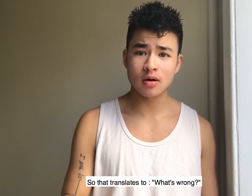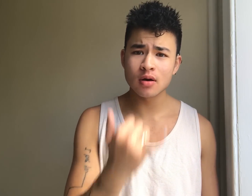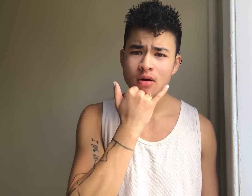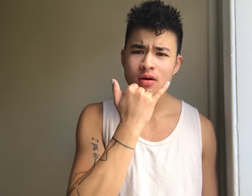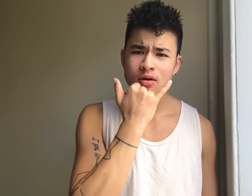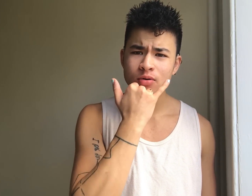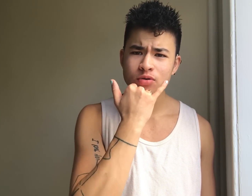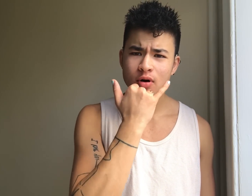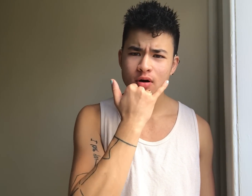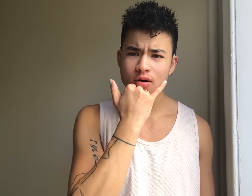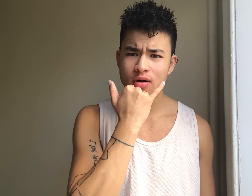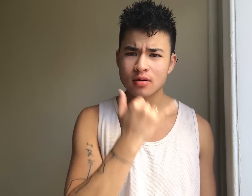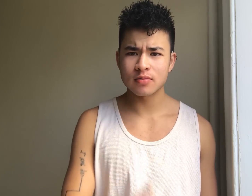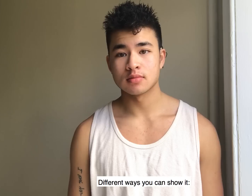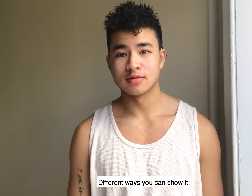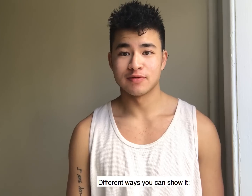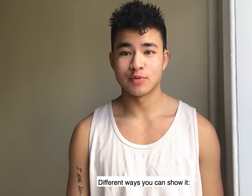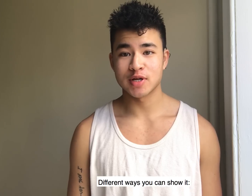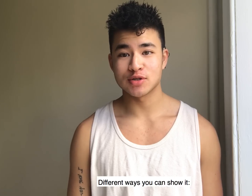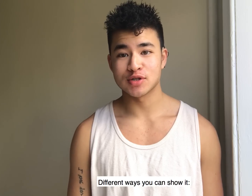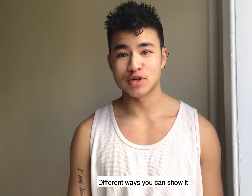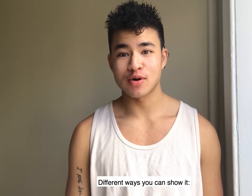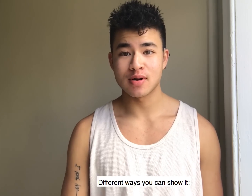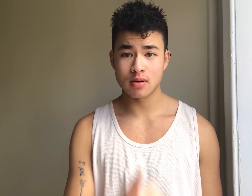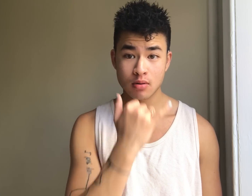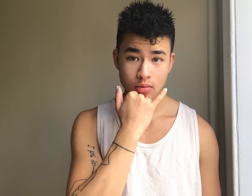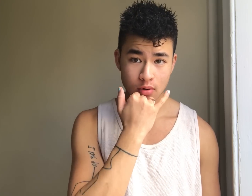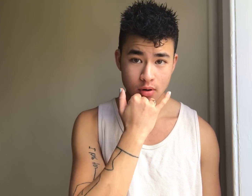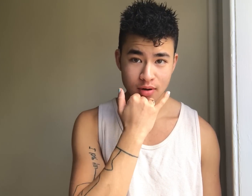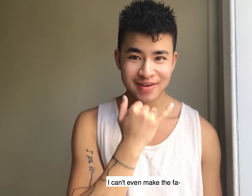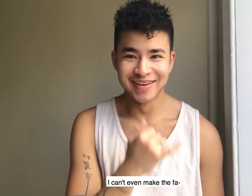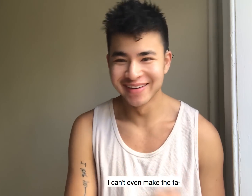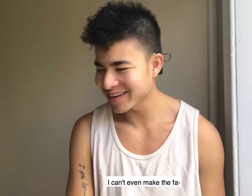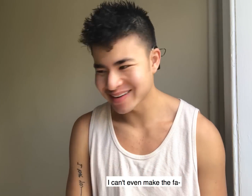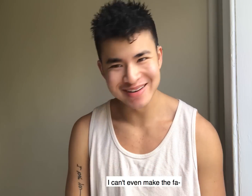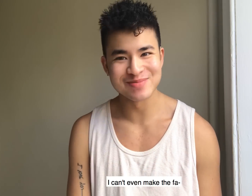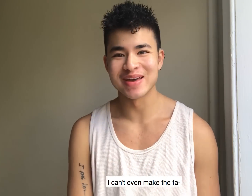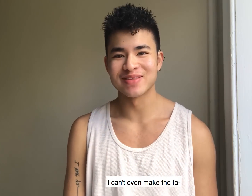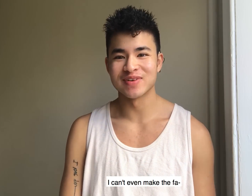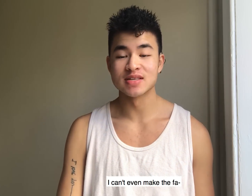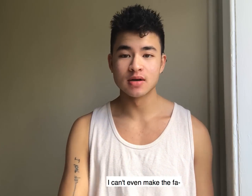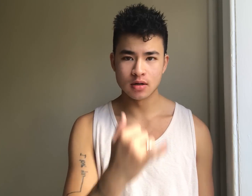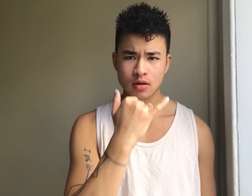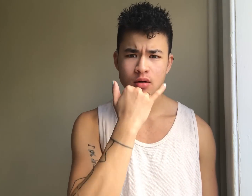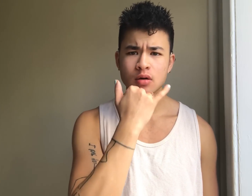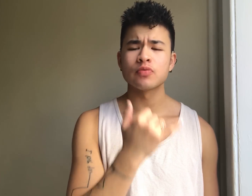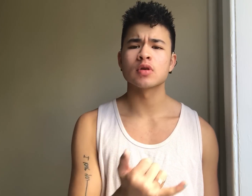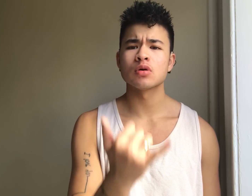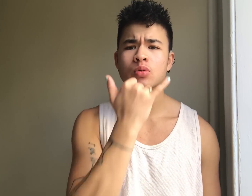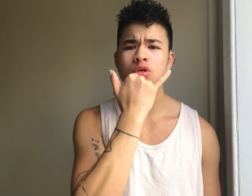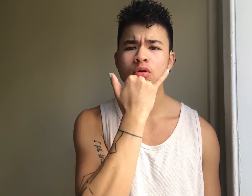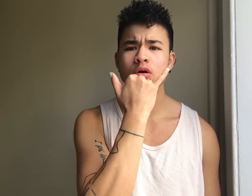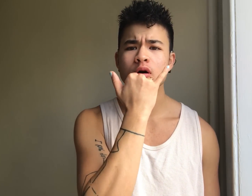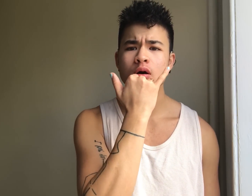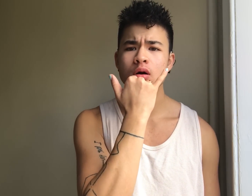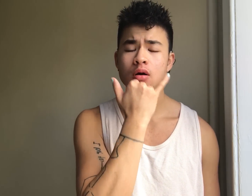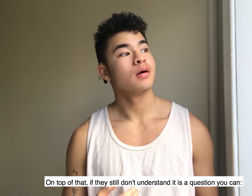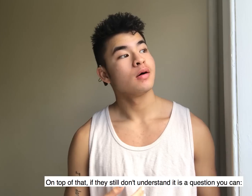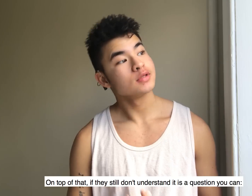what's wrong different ways you can show it I can't even make a bit what's wrong on